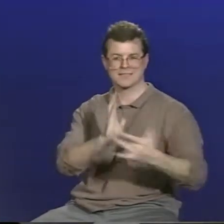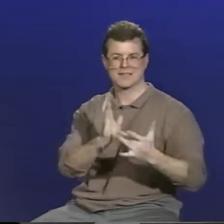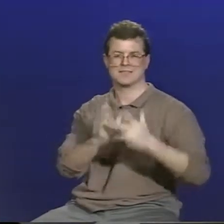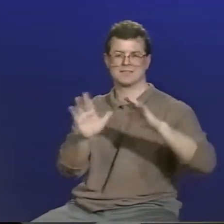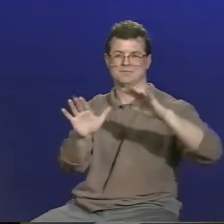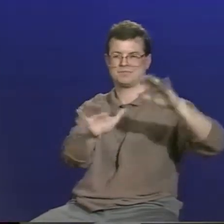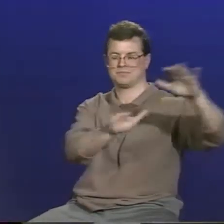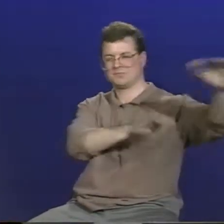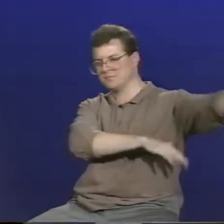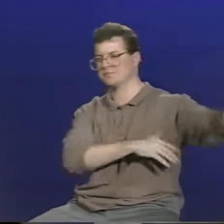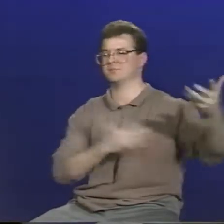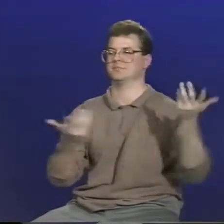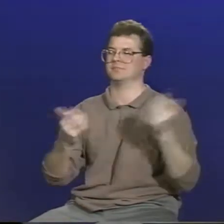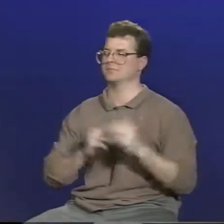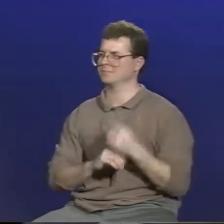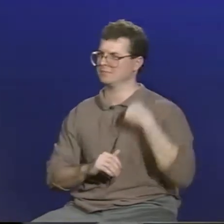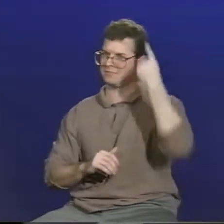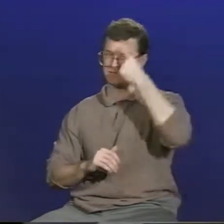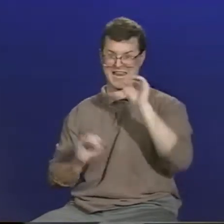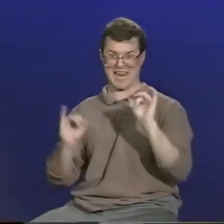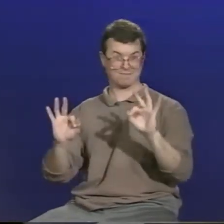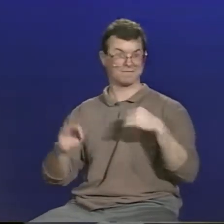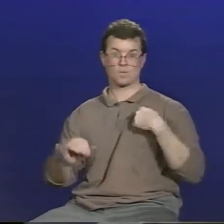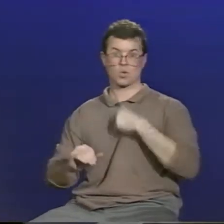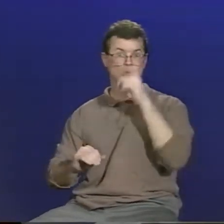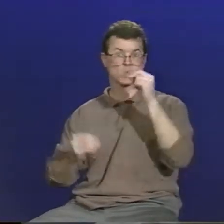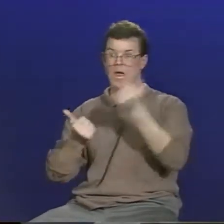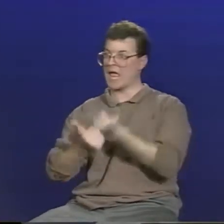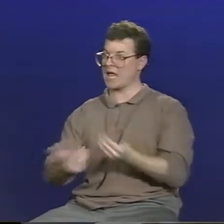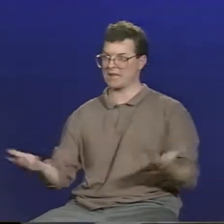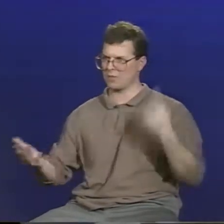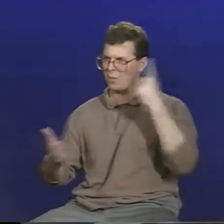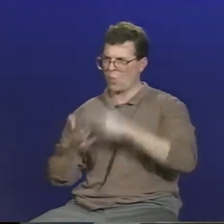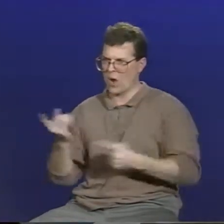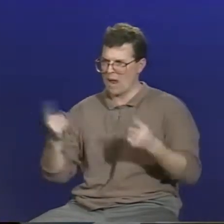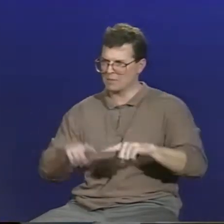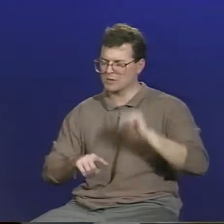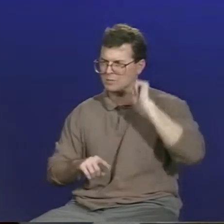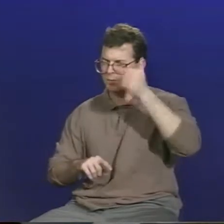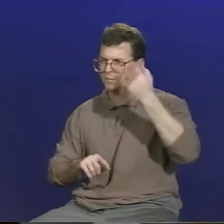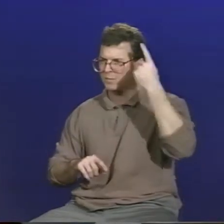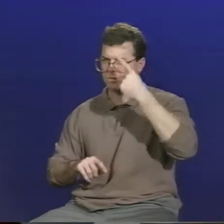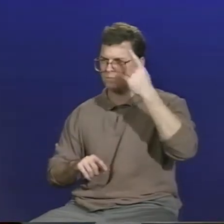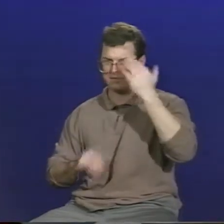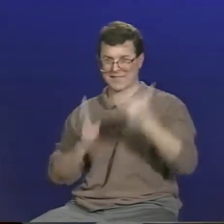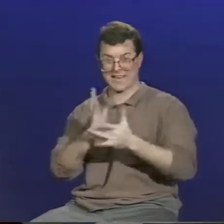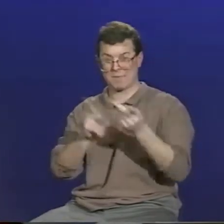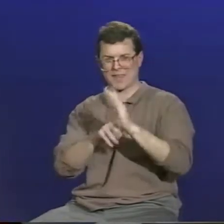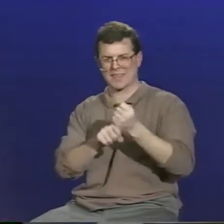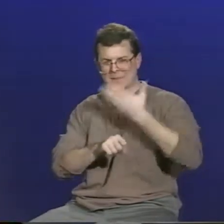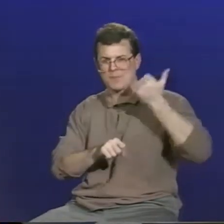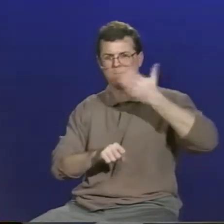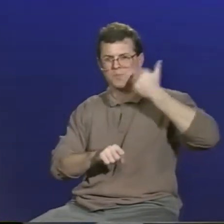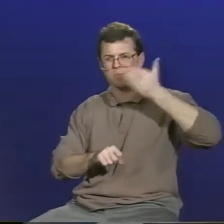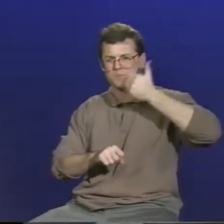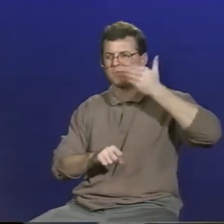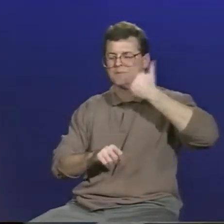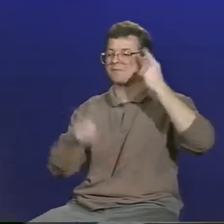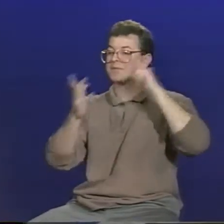access the economic and job markets in this country. If we do nothing, we need to think about what's going to